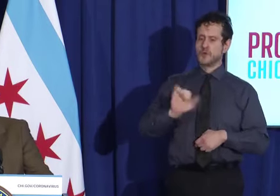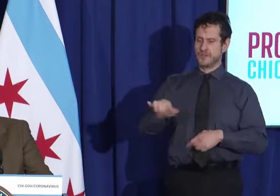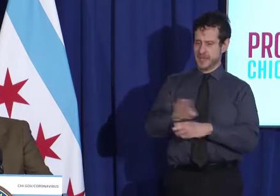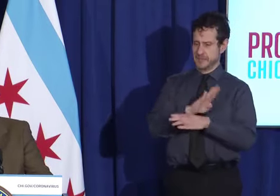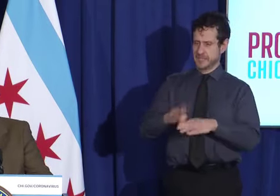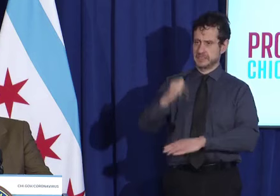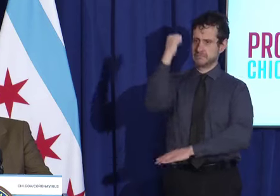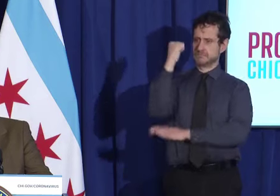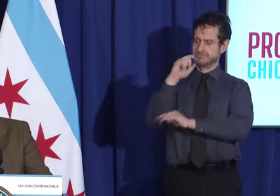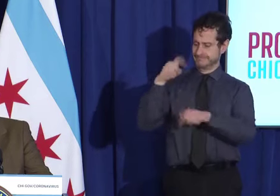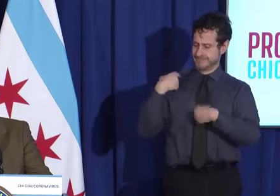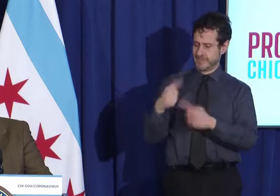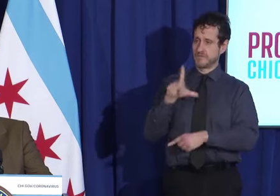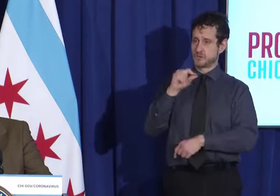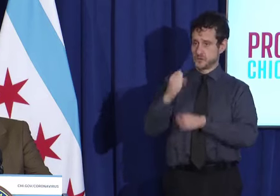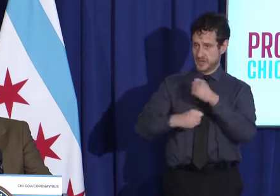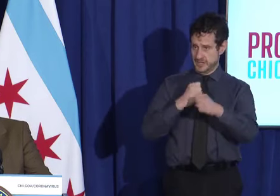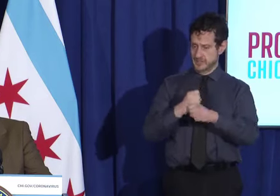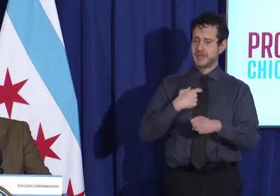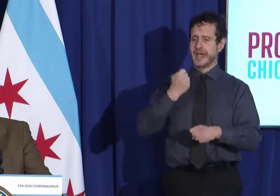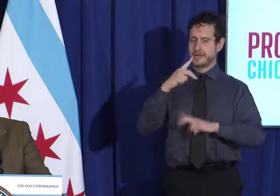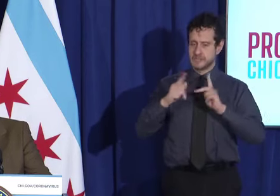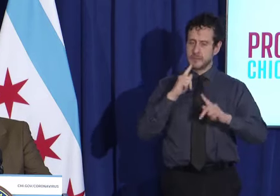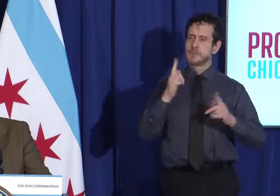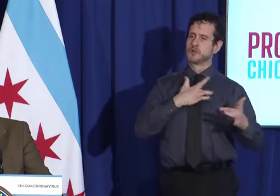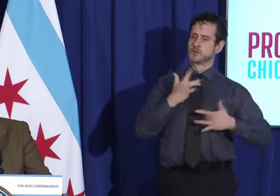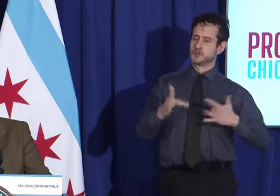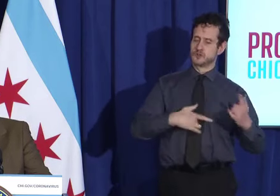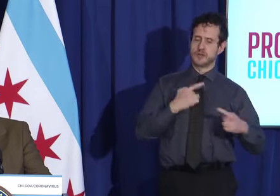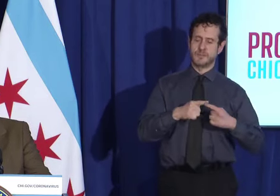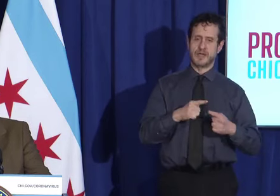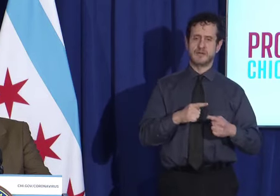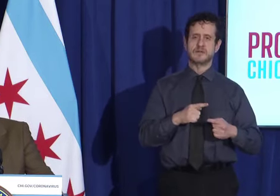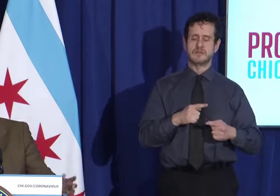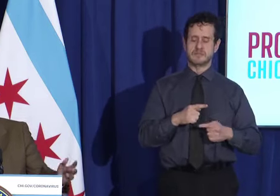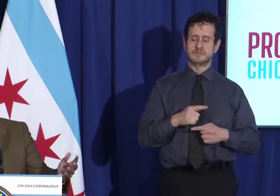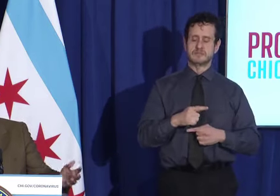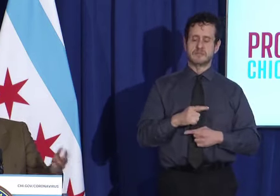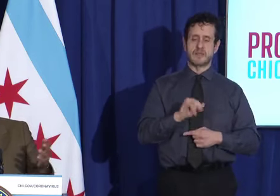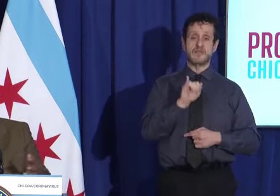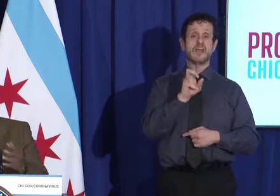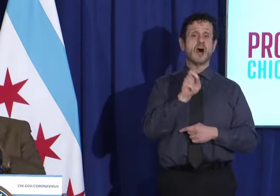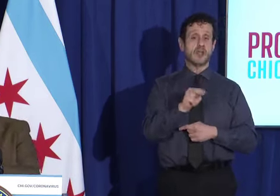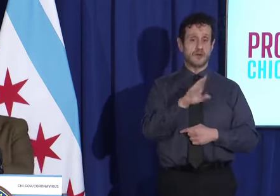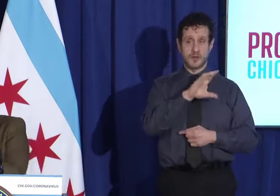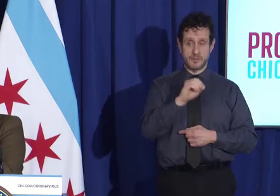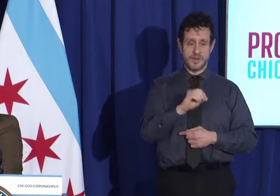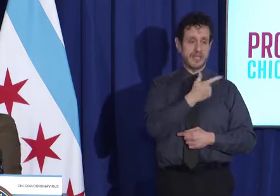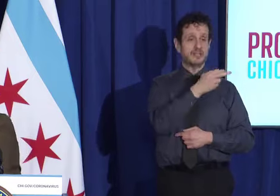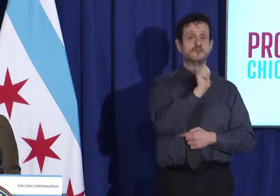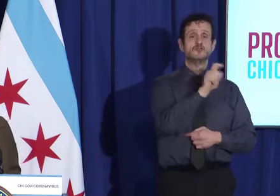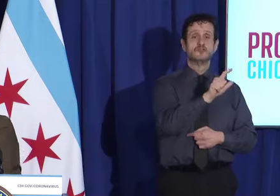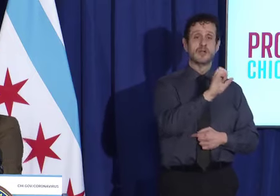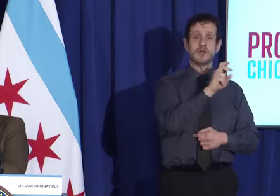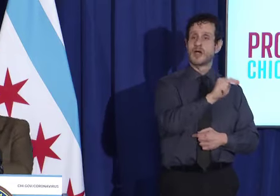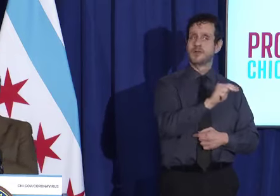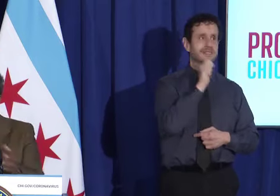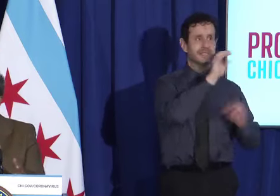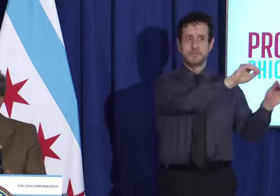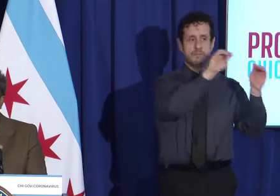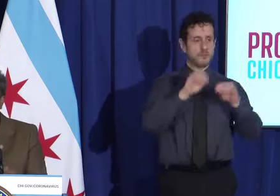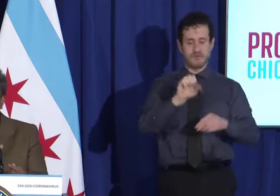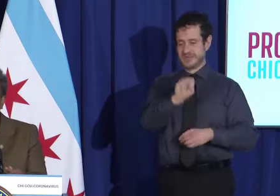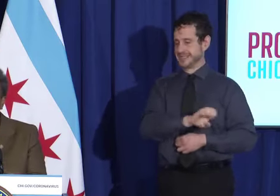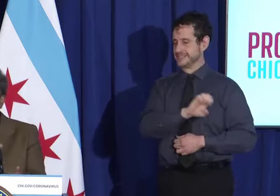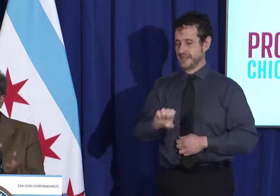I absolutely understand people's concerns, but what that sale involves is not General Iron moving to the southeast side. It's an